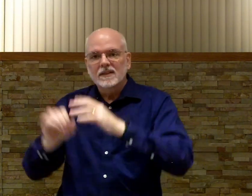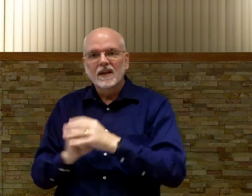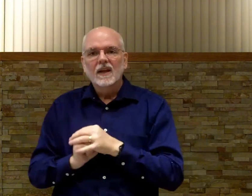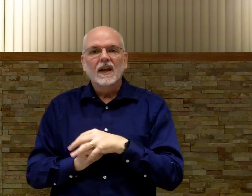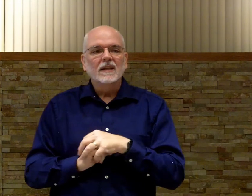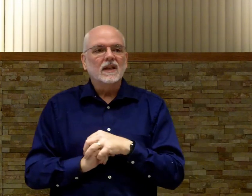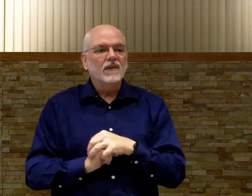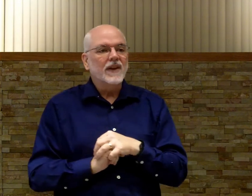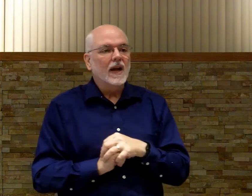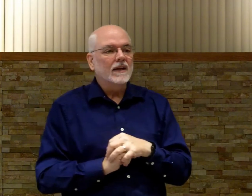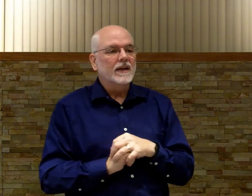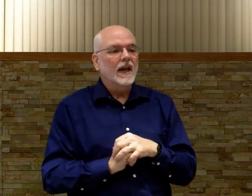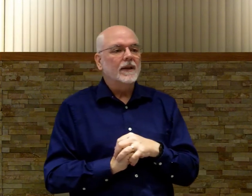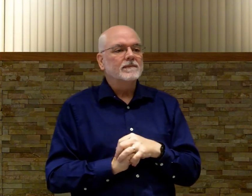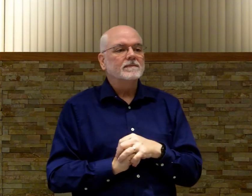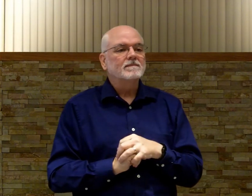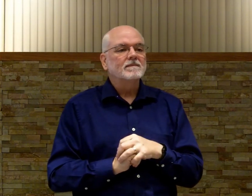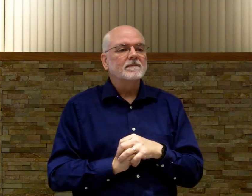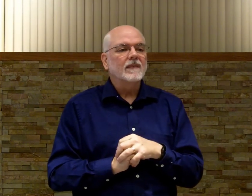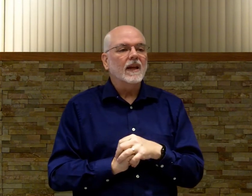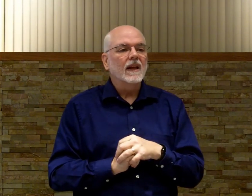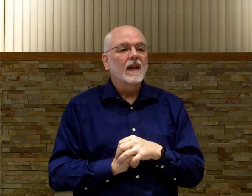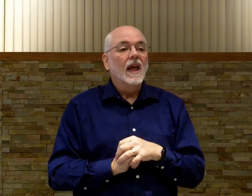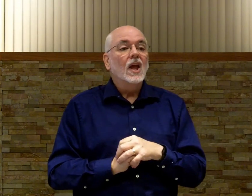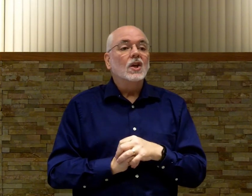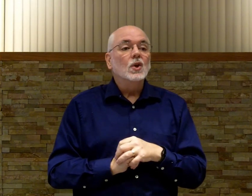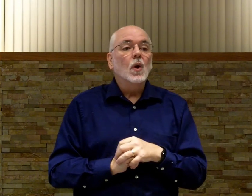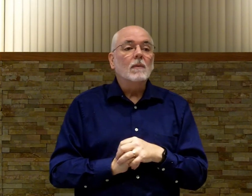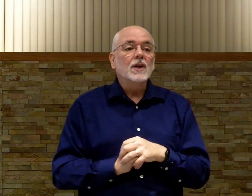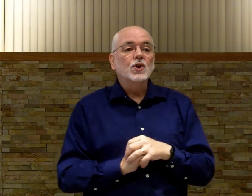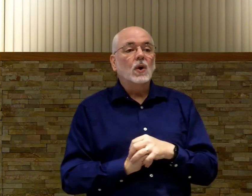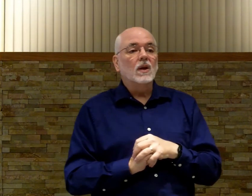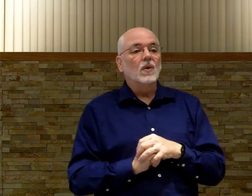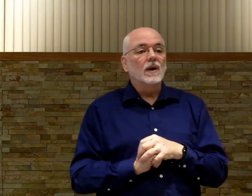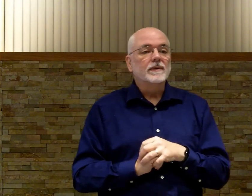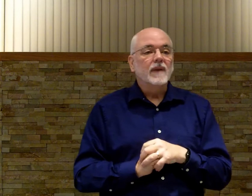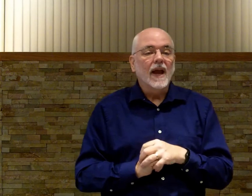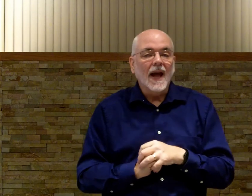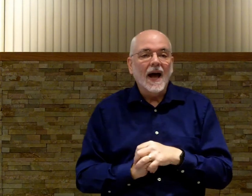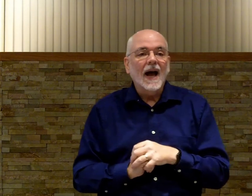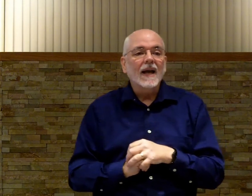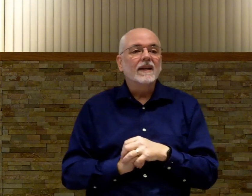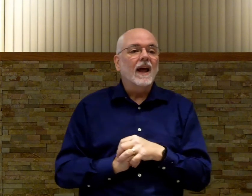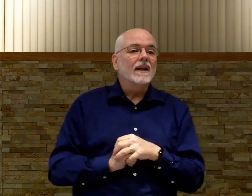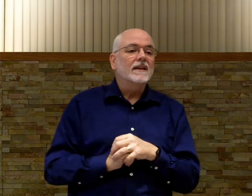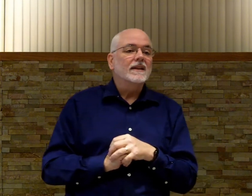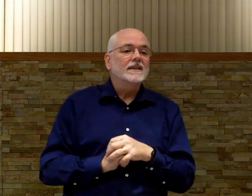instead of night and day. Okay? You are my joy, Lord. And I'd like to